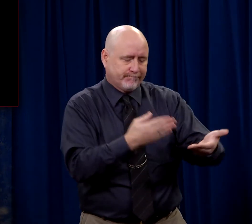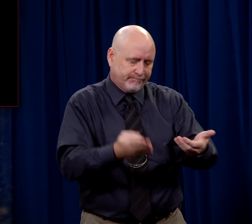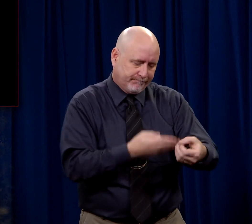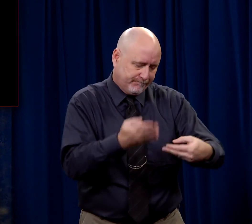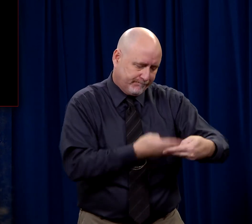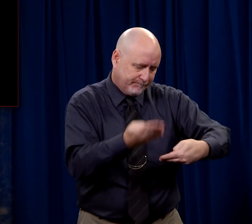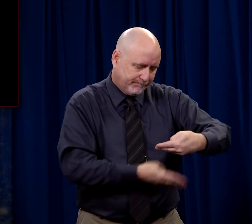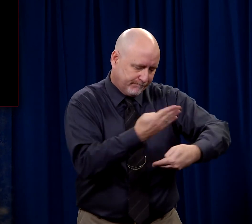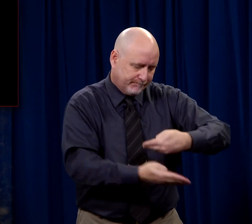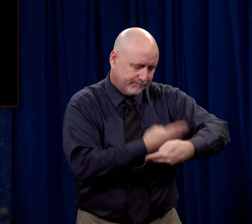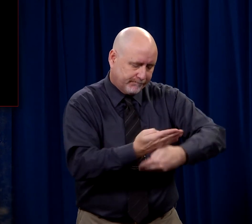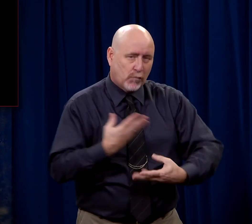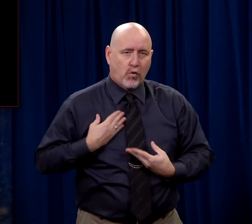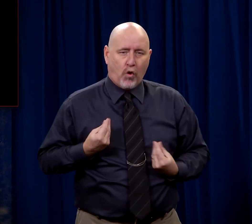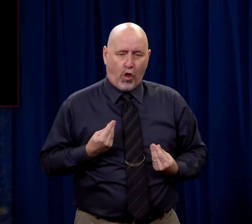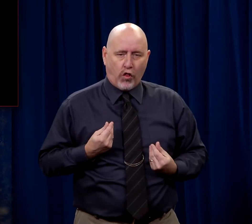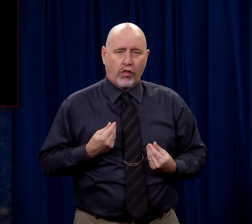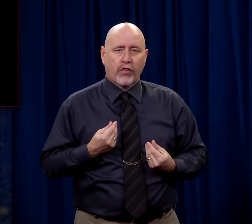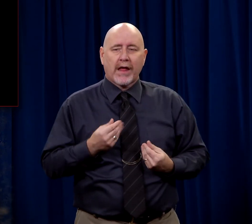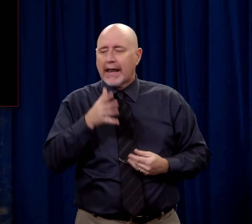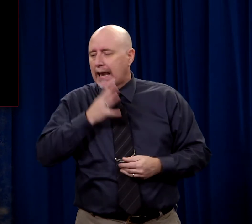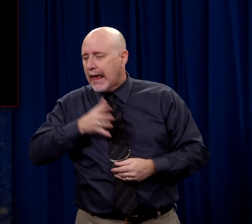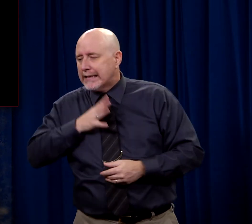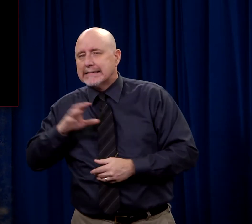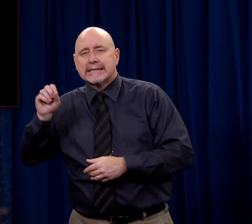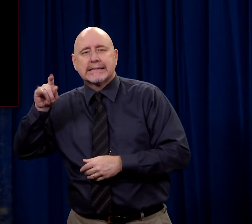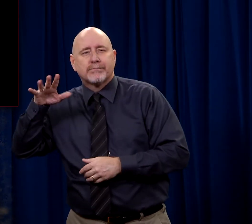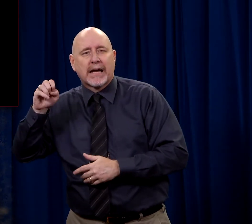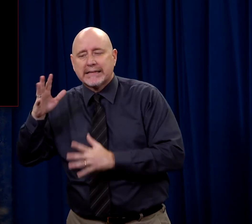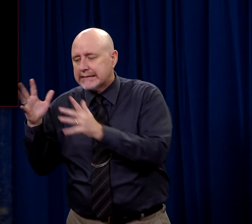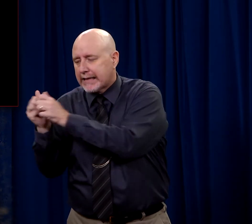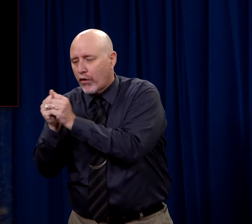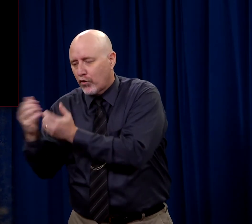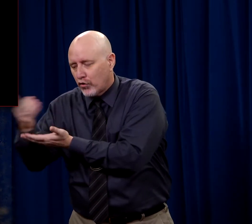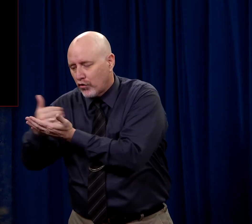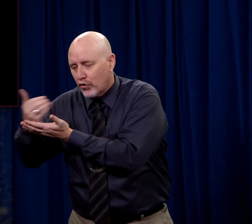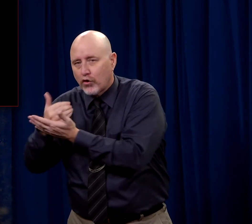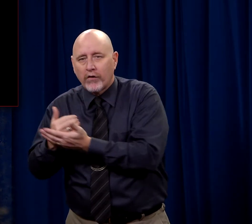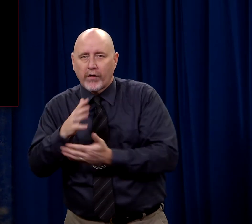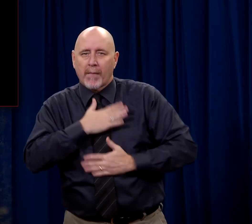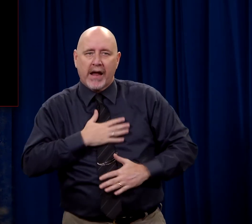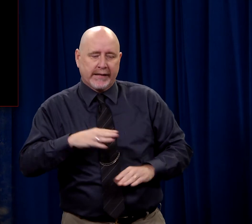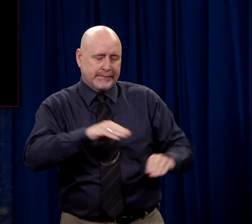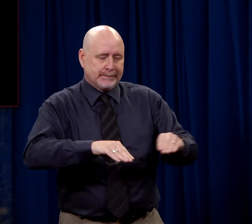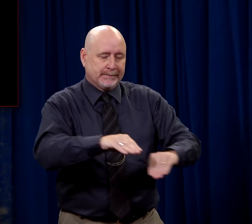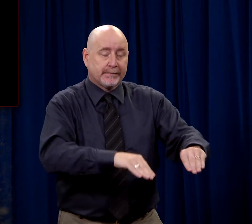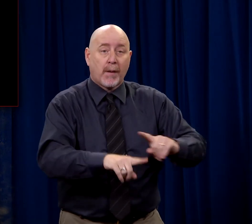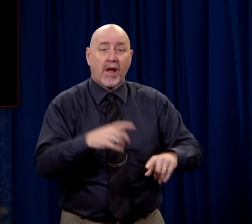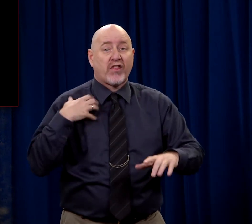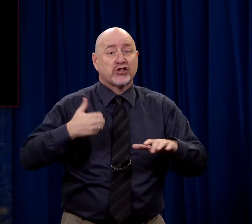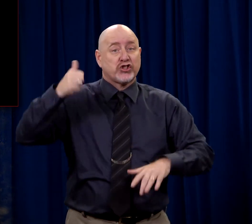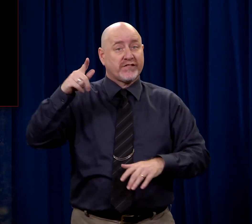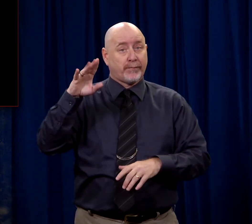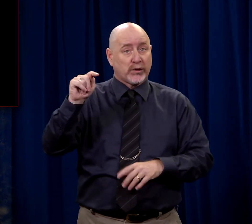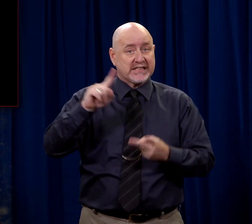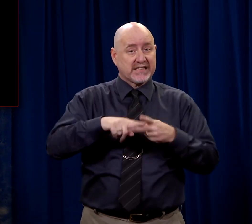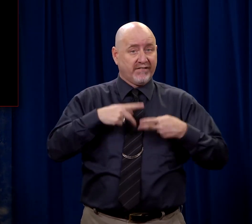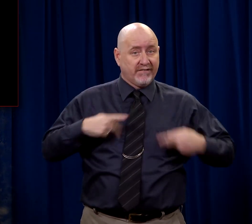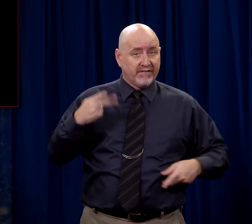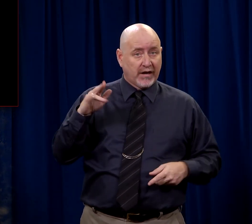body and they wrap it in linen and some of the ladies are getting some spices together to treat the body. But the chief priests and the